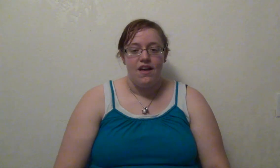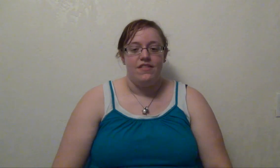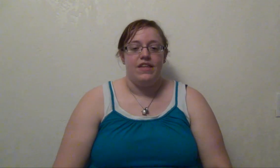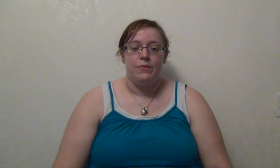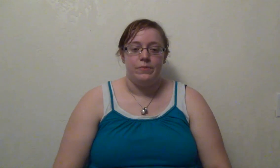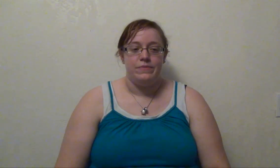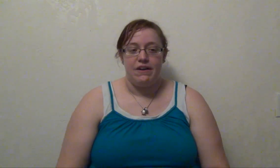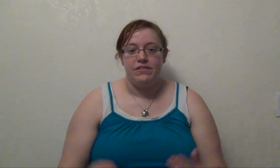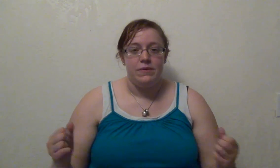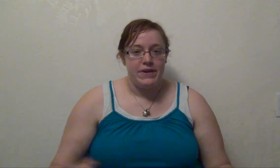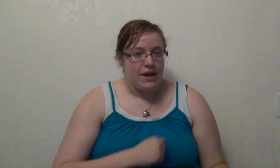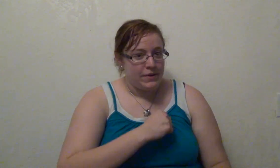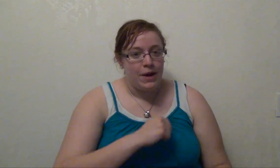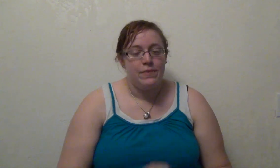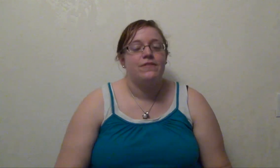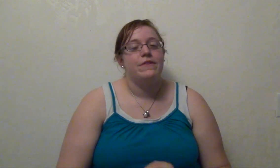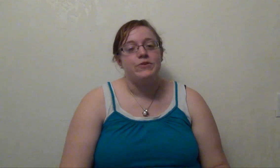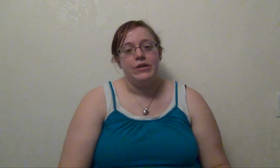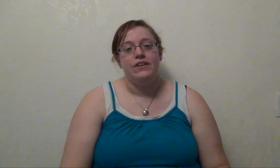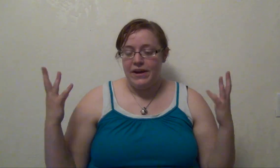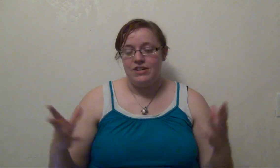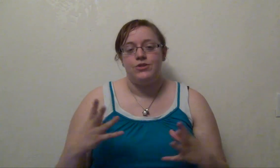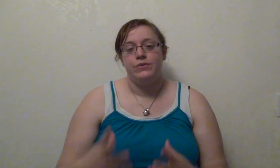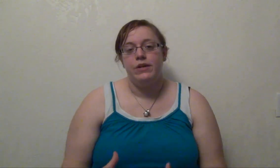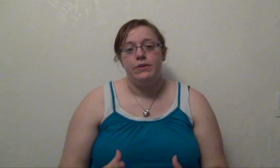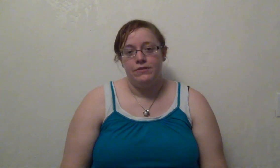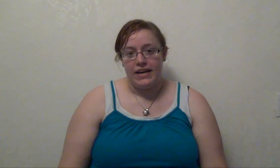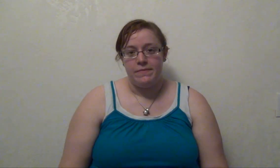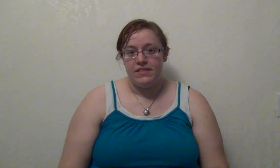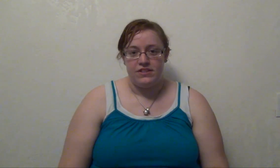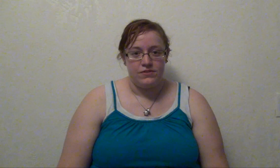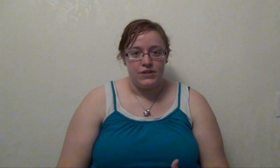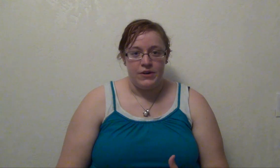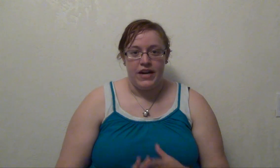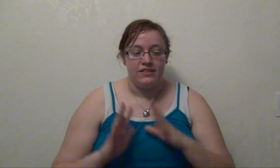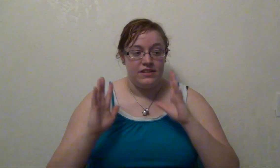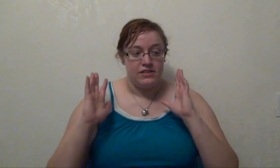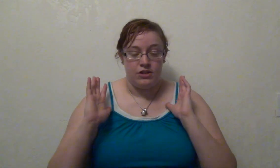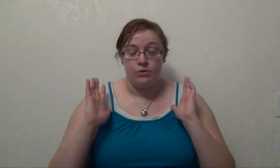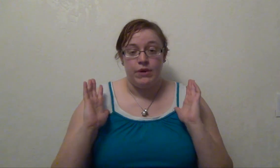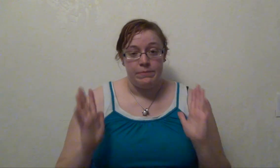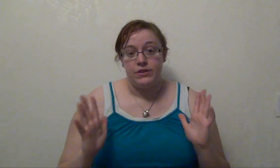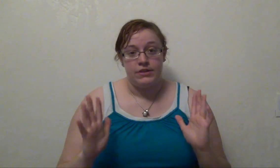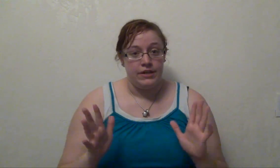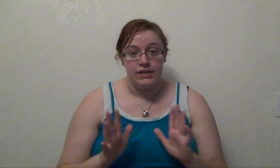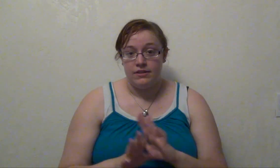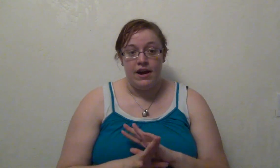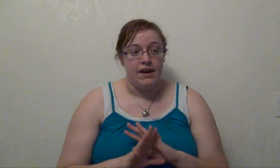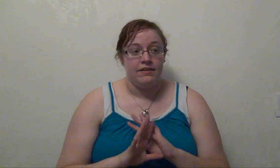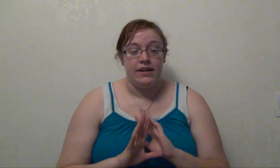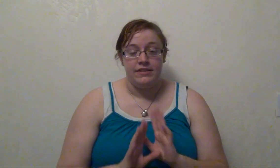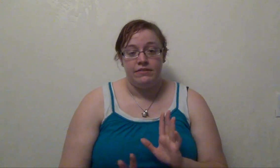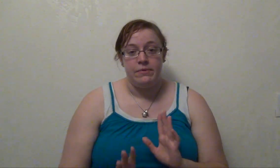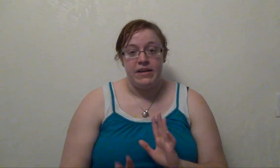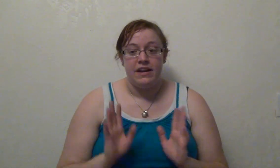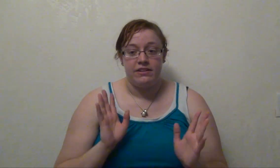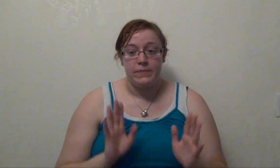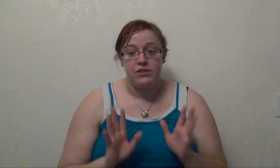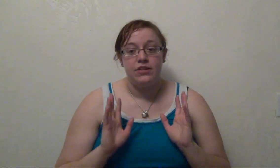They will definitely be coming up in the future, but I just really want to recommend this for you guys. It's a great book series. I definitely mean it, especially